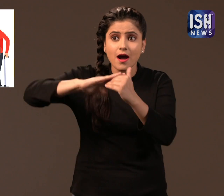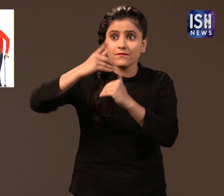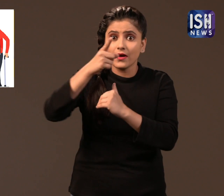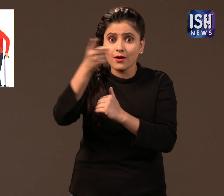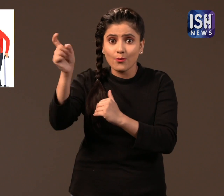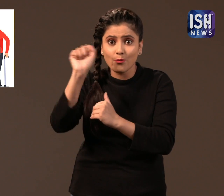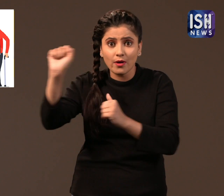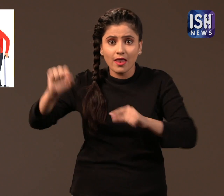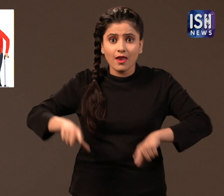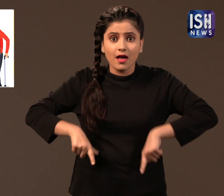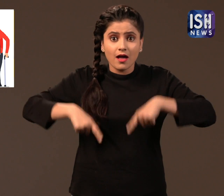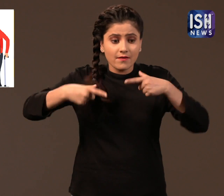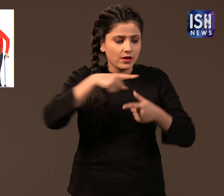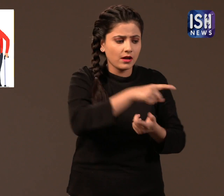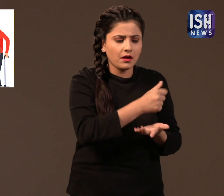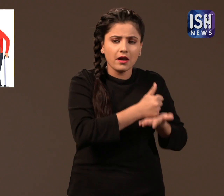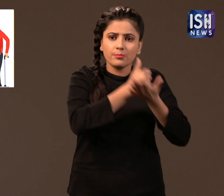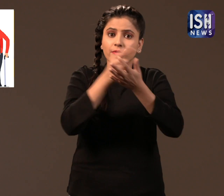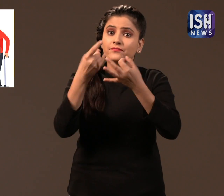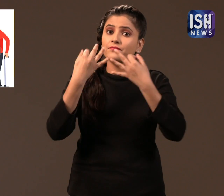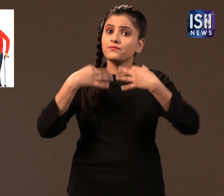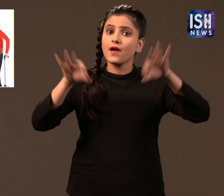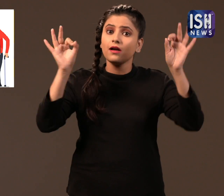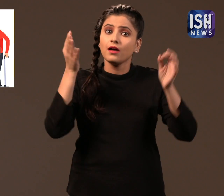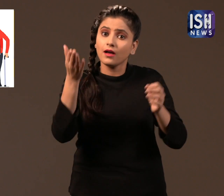elderly people can live independently.